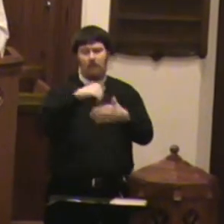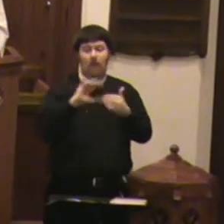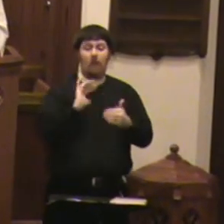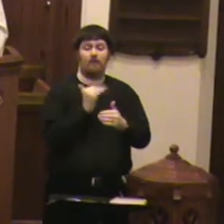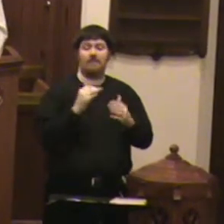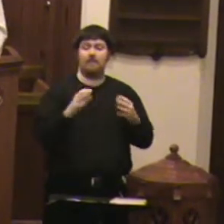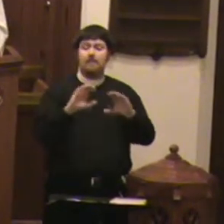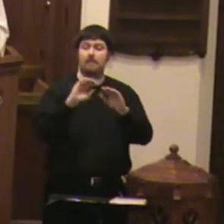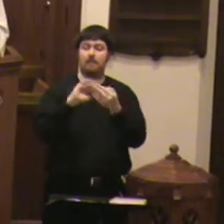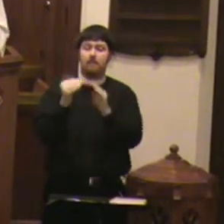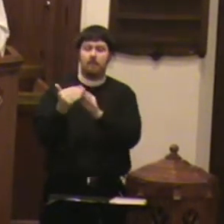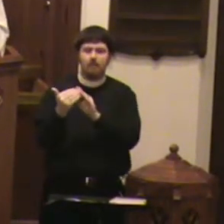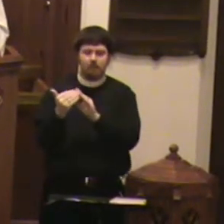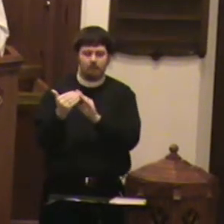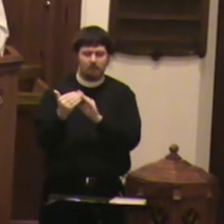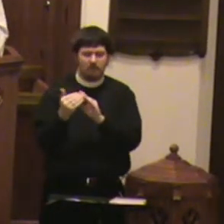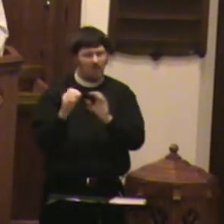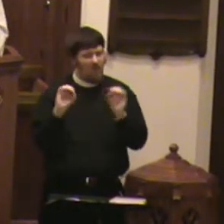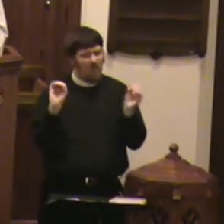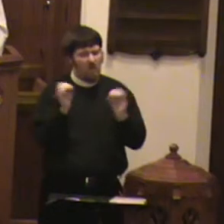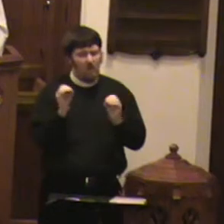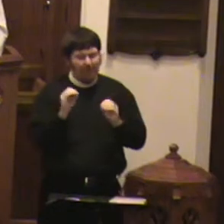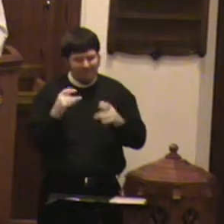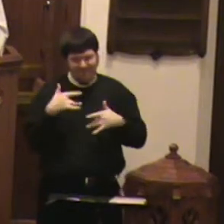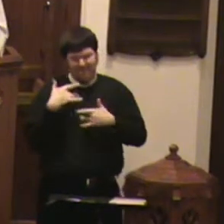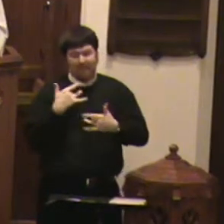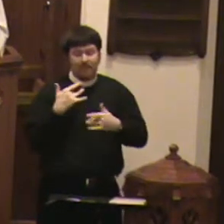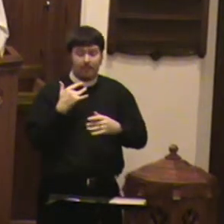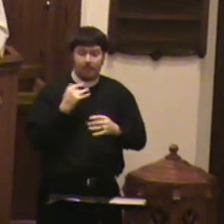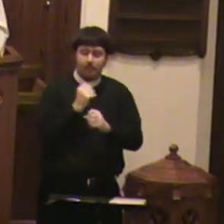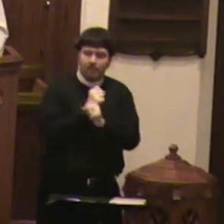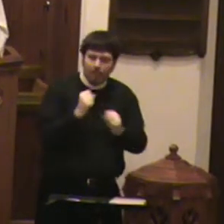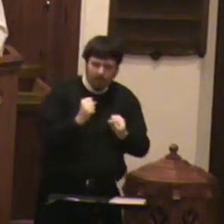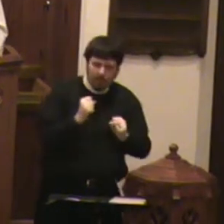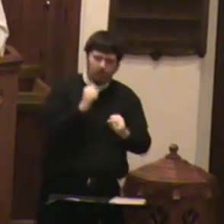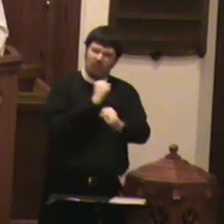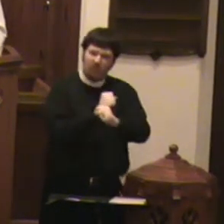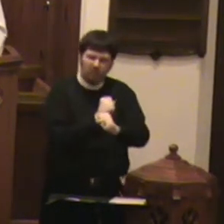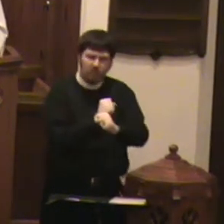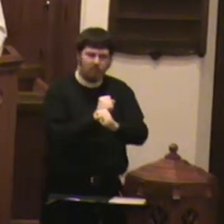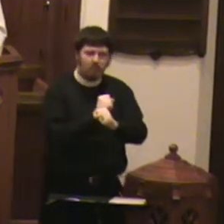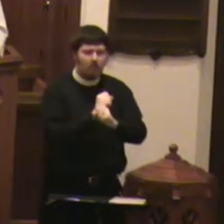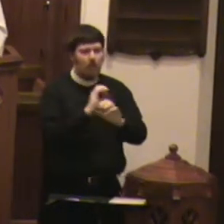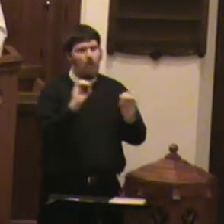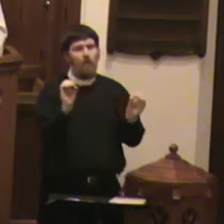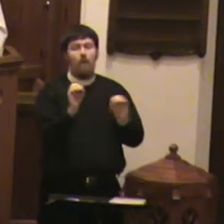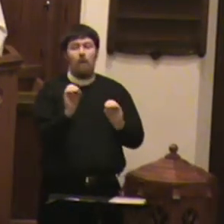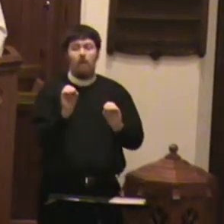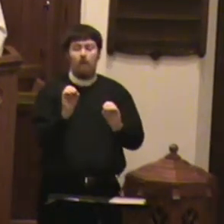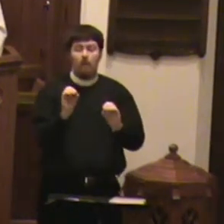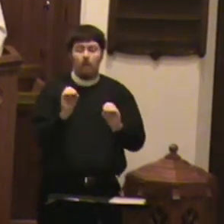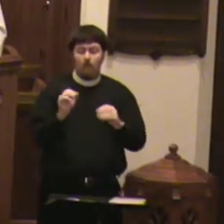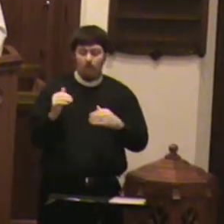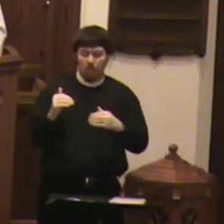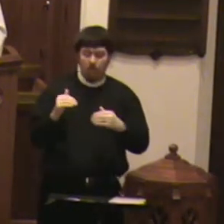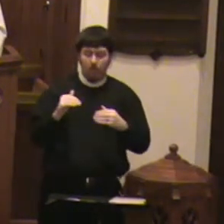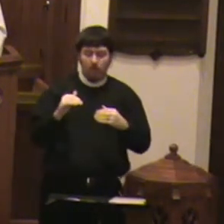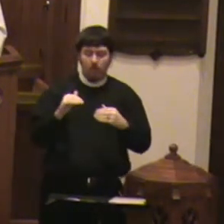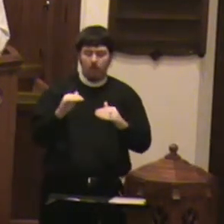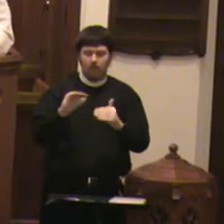No one feels safe and secure because no angerhood is free of them. And that,